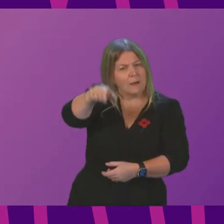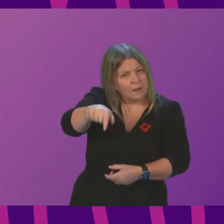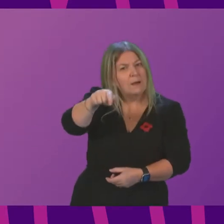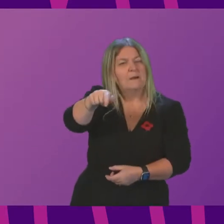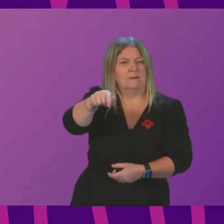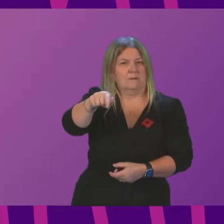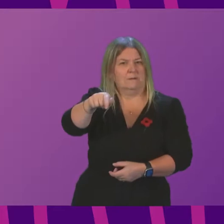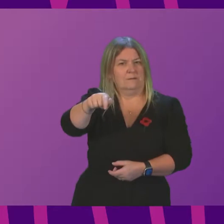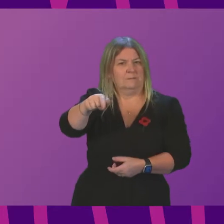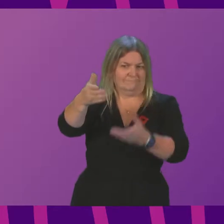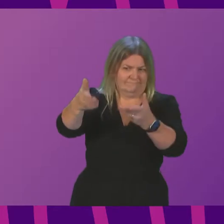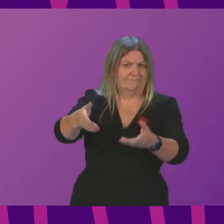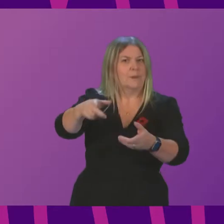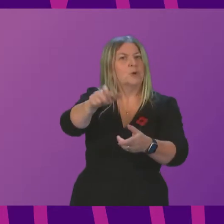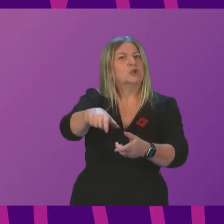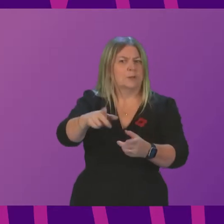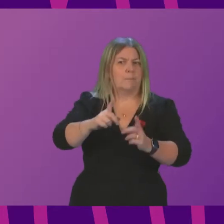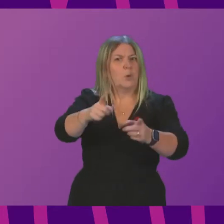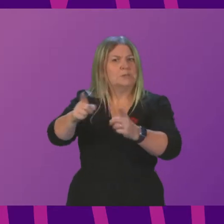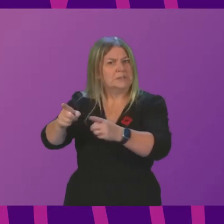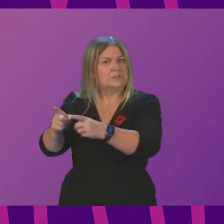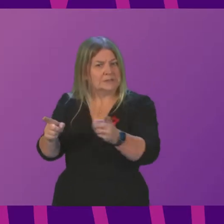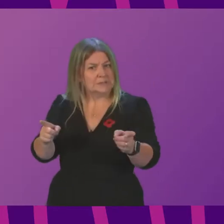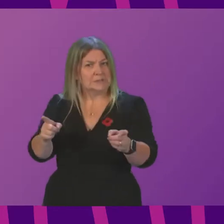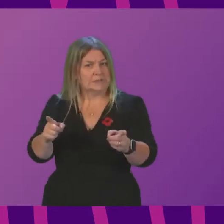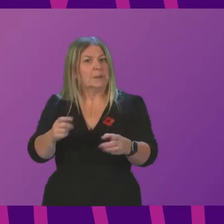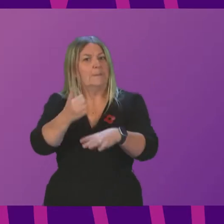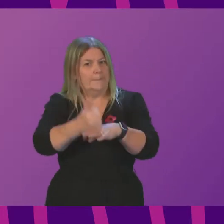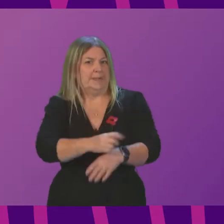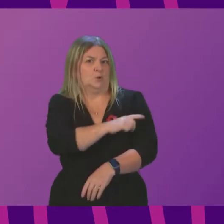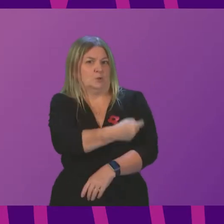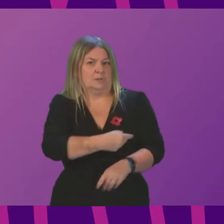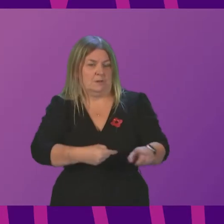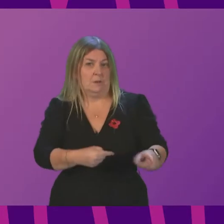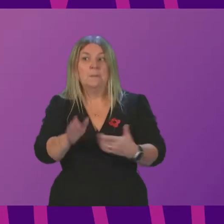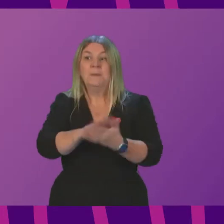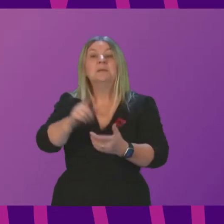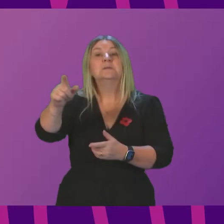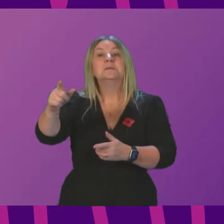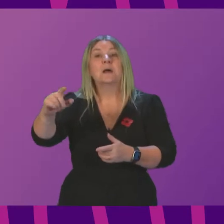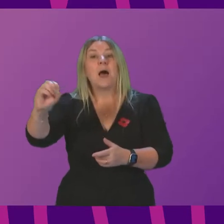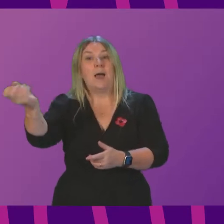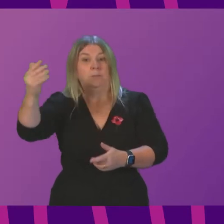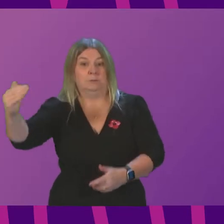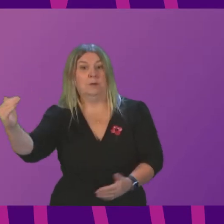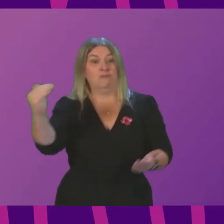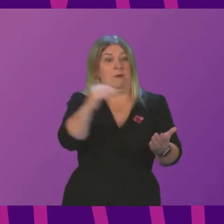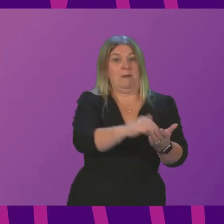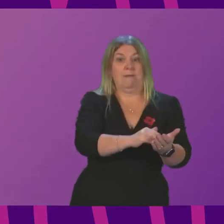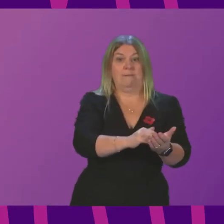turnaround of patients who have been brought to hospital by ambulances. We are also